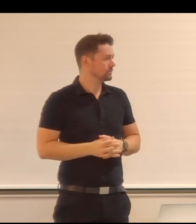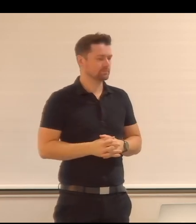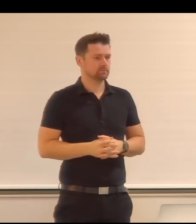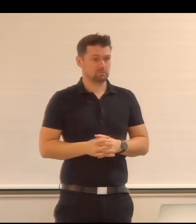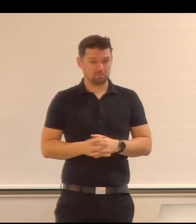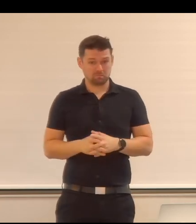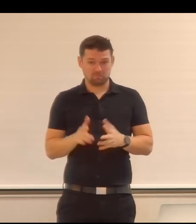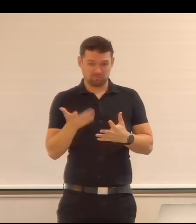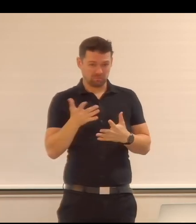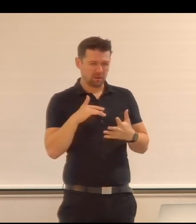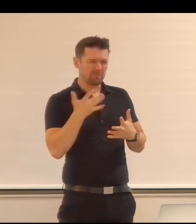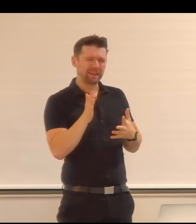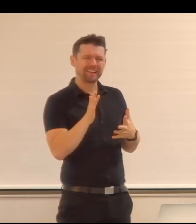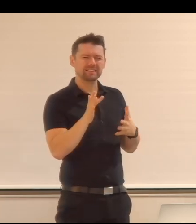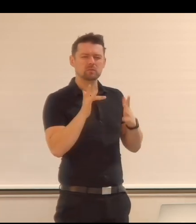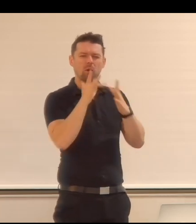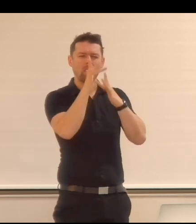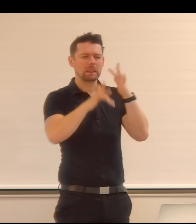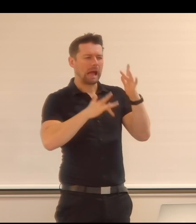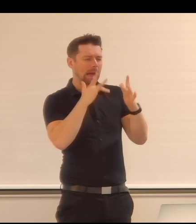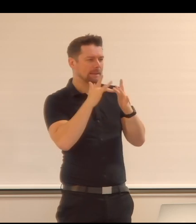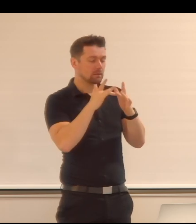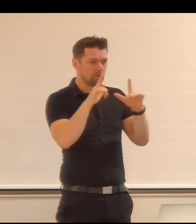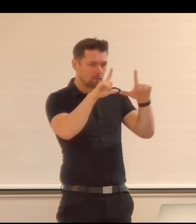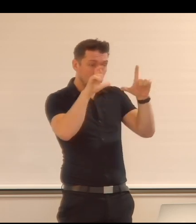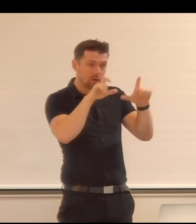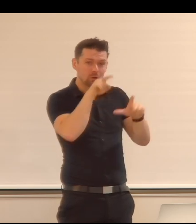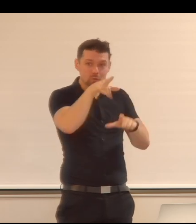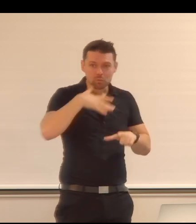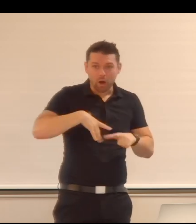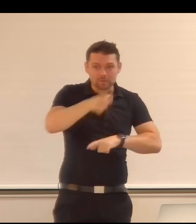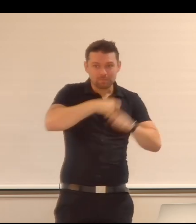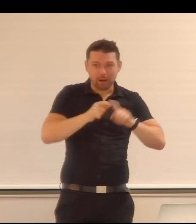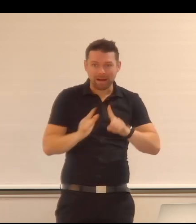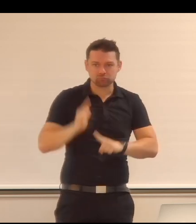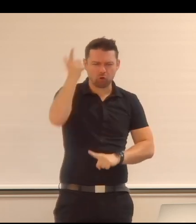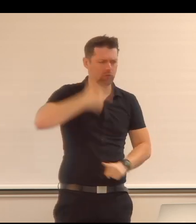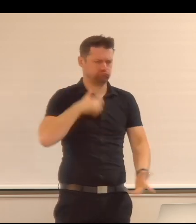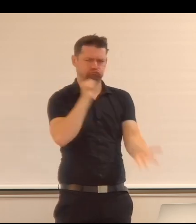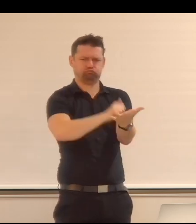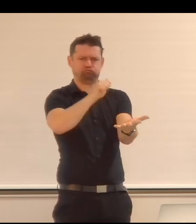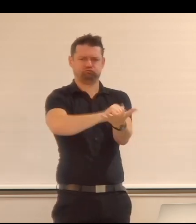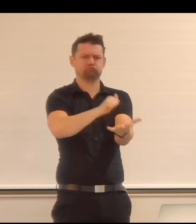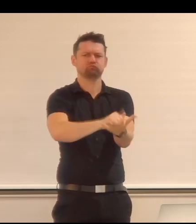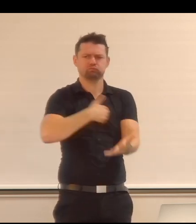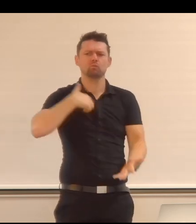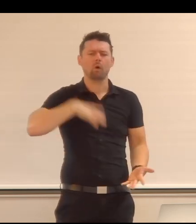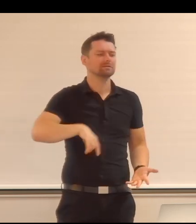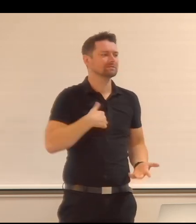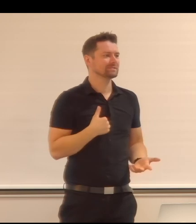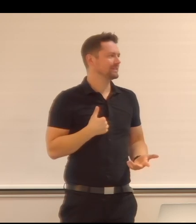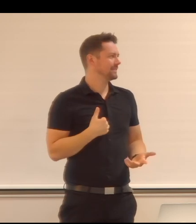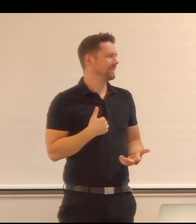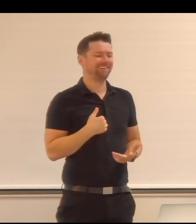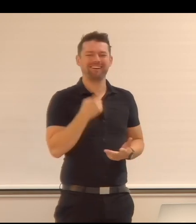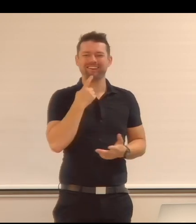online a little, little image saying, do you want to be an astronaut? And I was like, yeah, of course, but of course, ESA only recruits